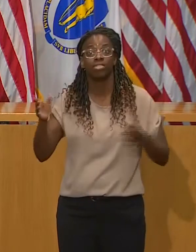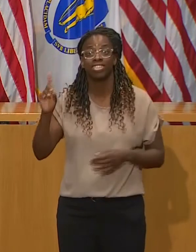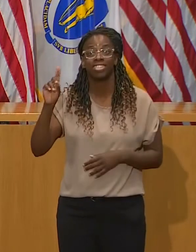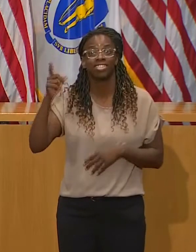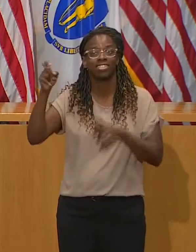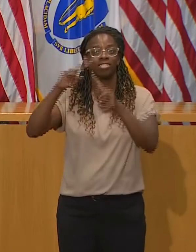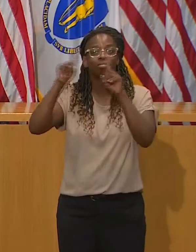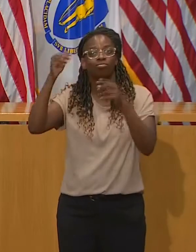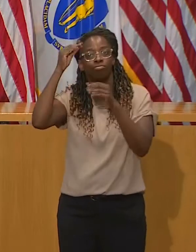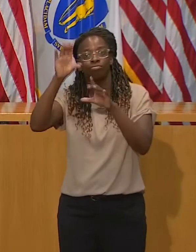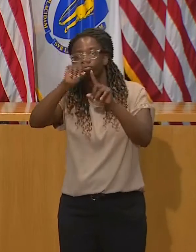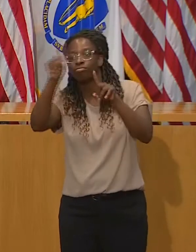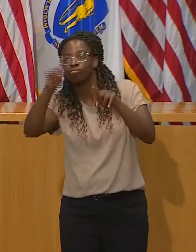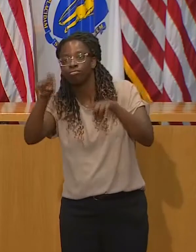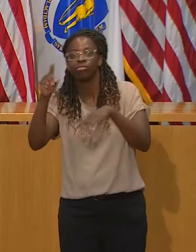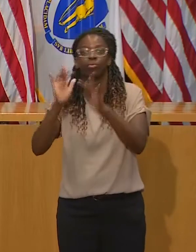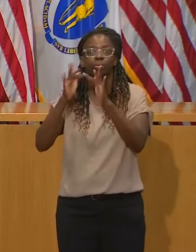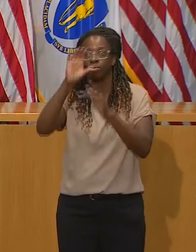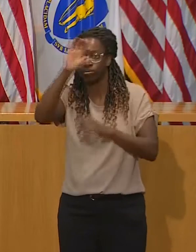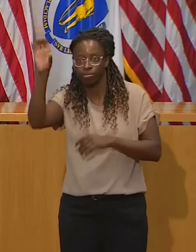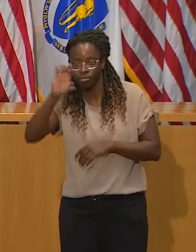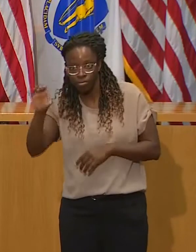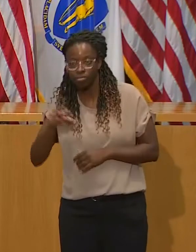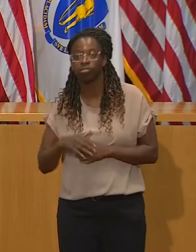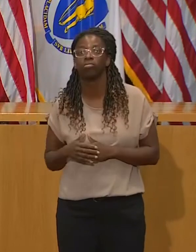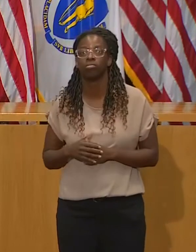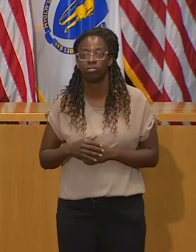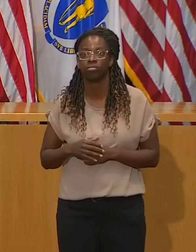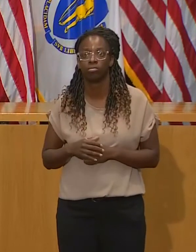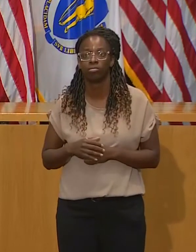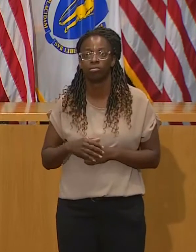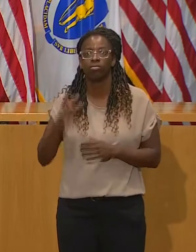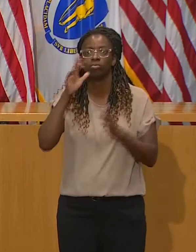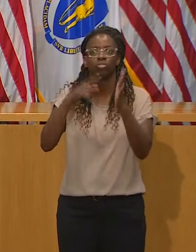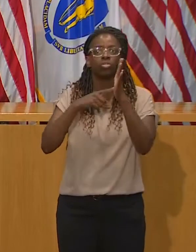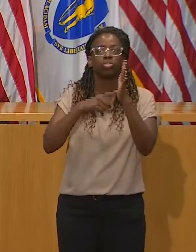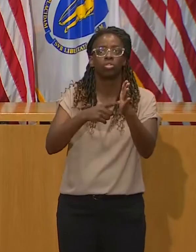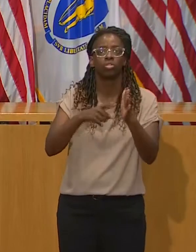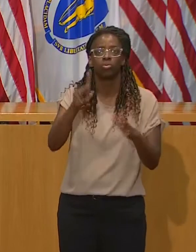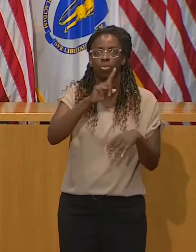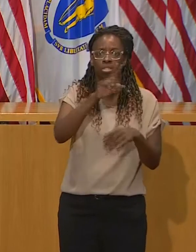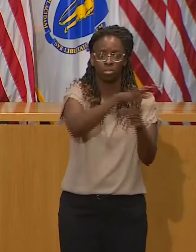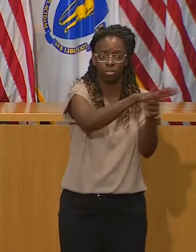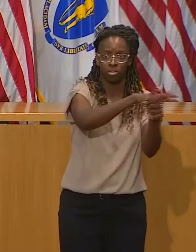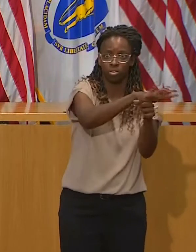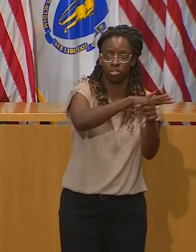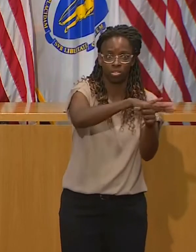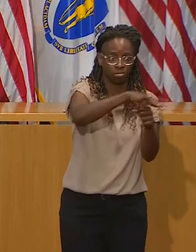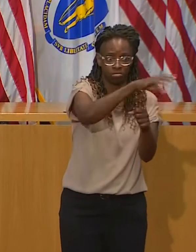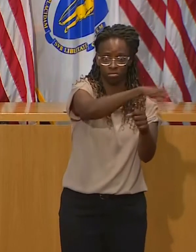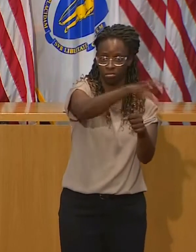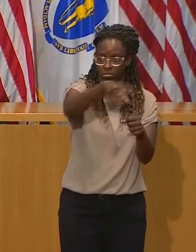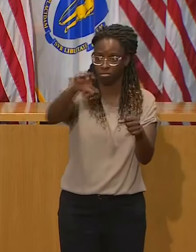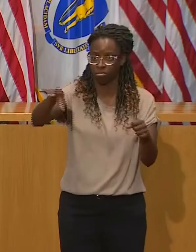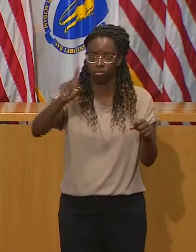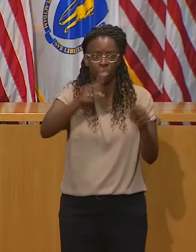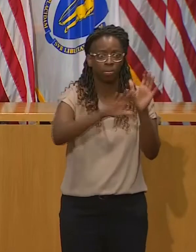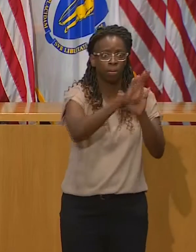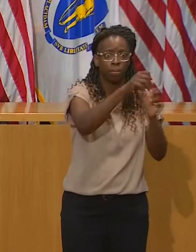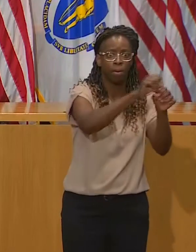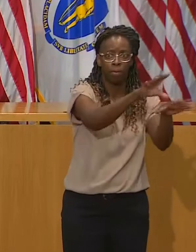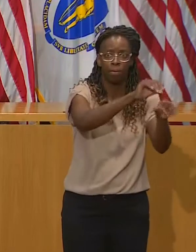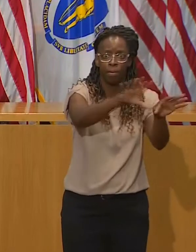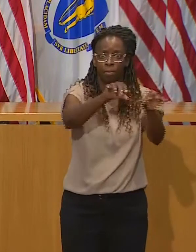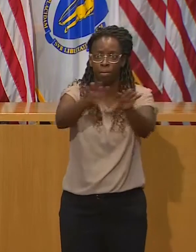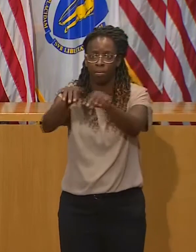more information regarding identified clusters. We will preview some of the cluster information in this week's weekly report on Thursday.